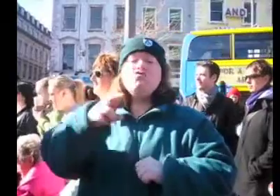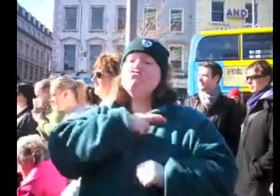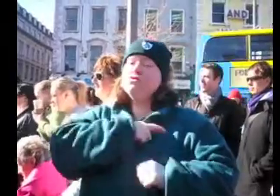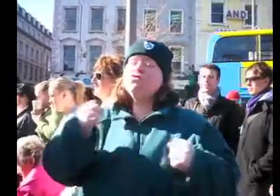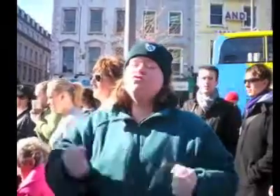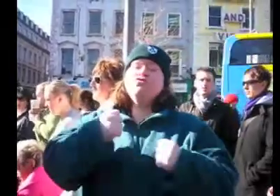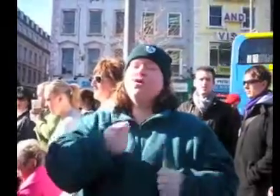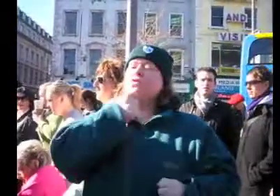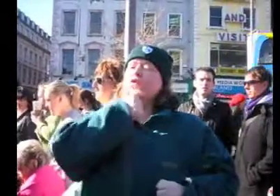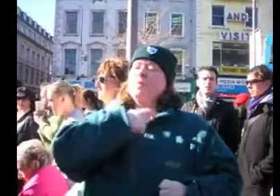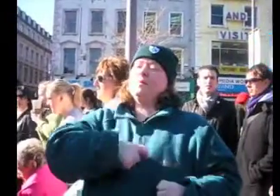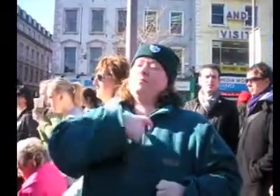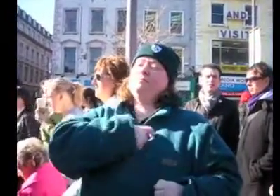back to burn the old town.